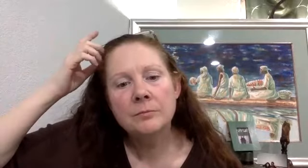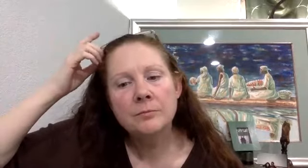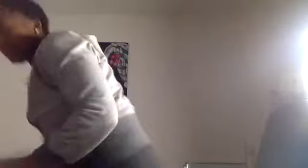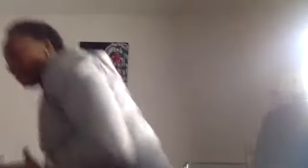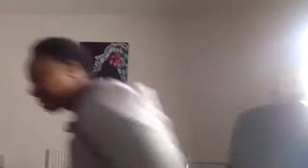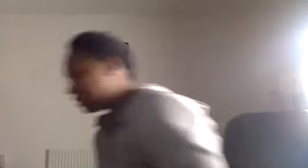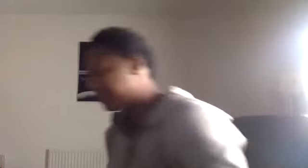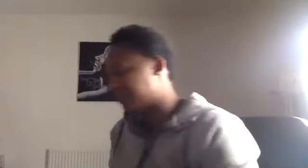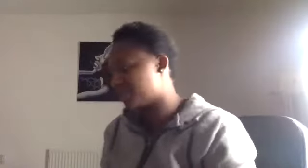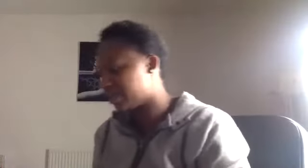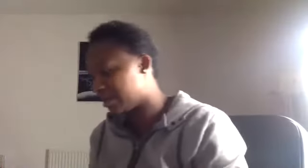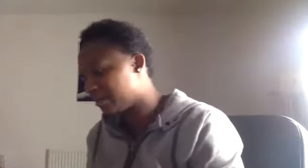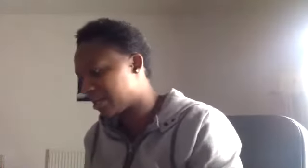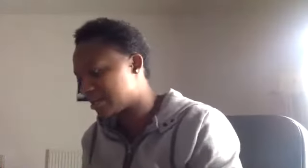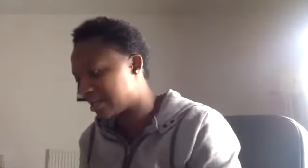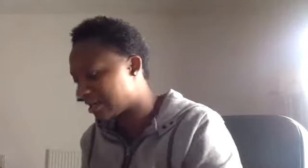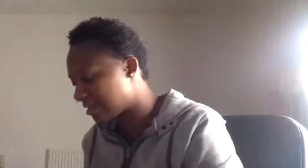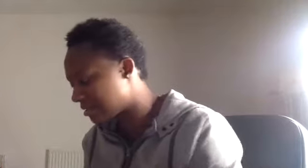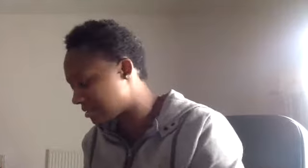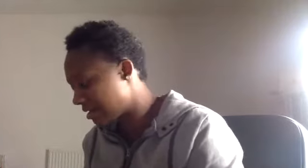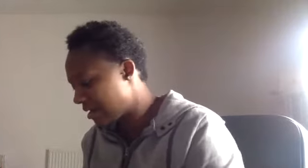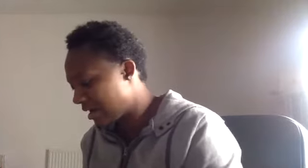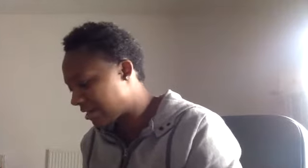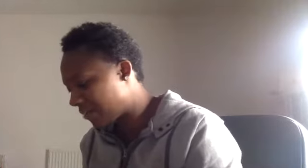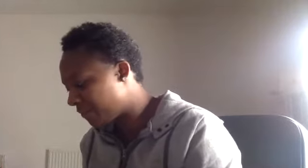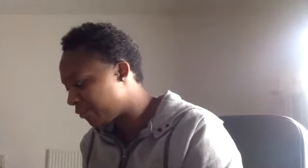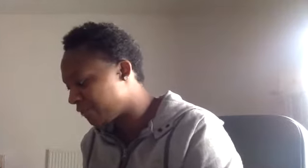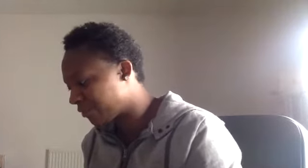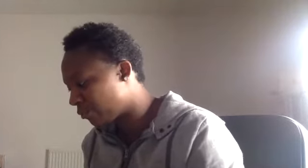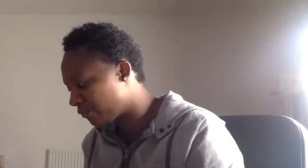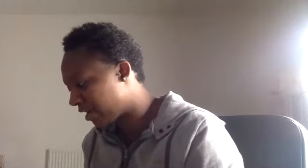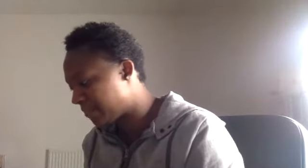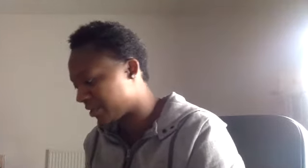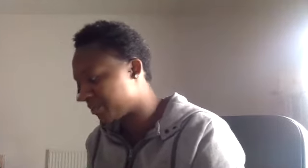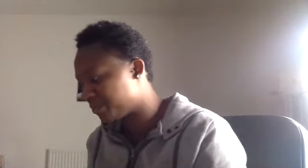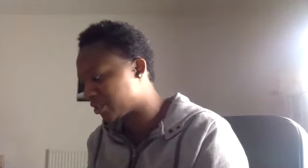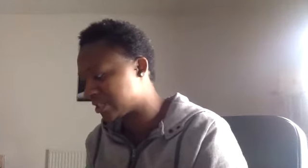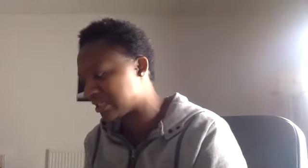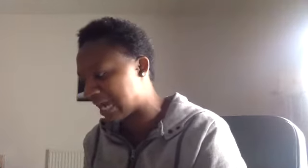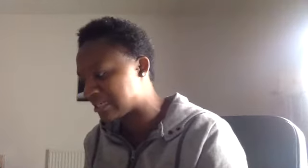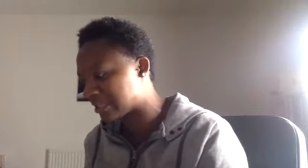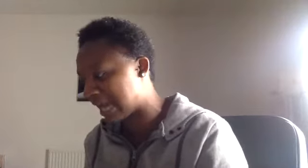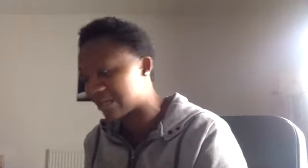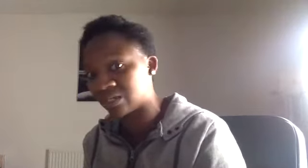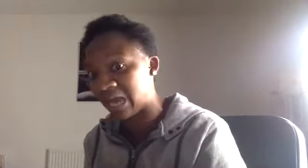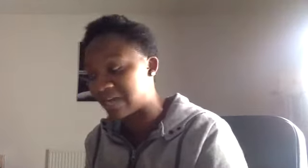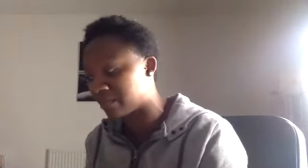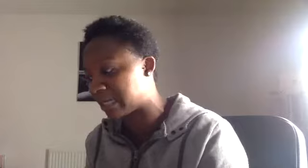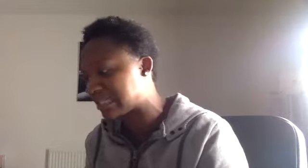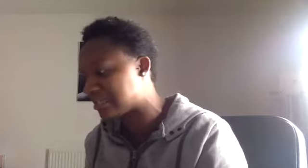I wanted to finish with it because I think it's, I think it will be food for thought for anybody who watches this and does actually end up getting to the